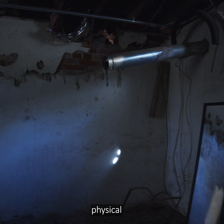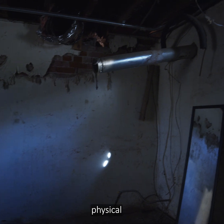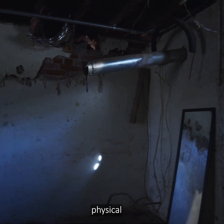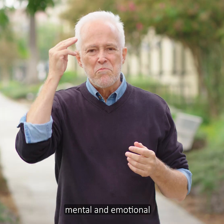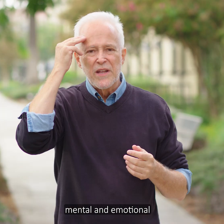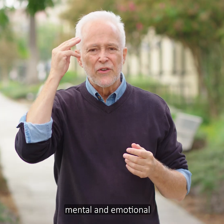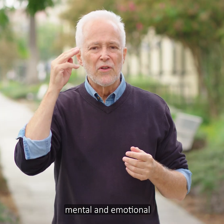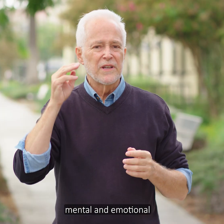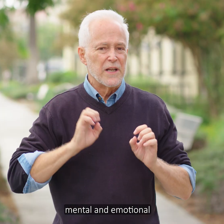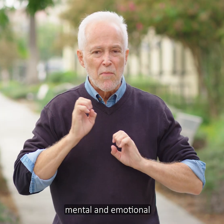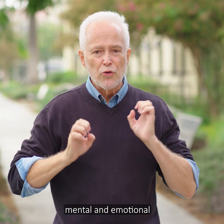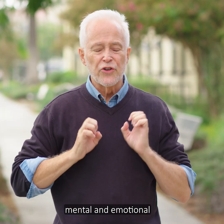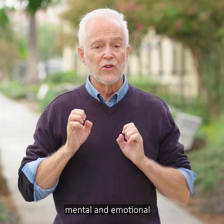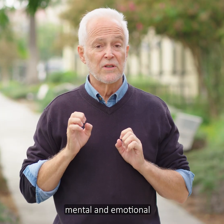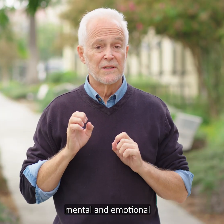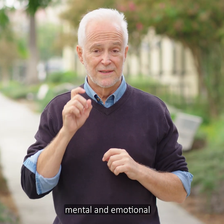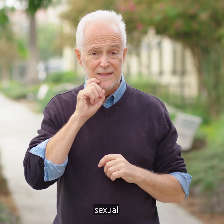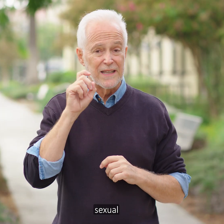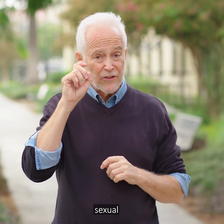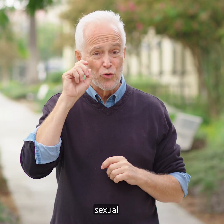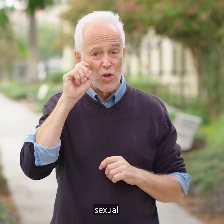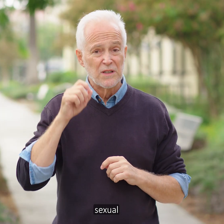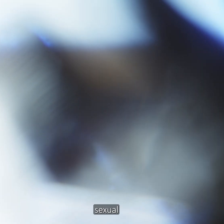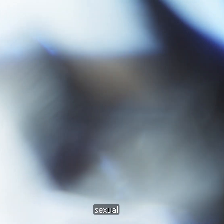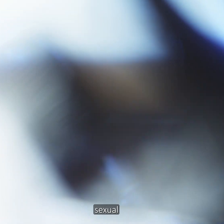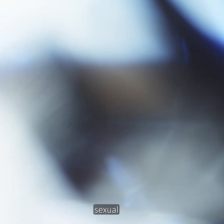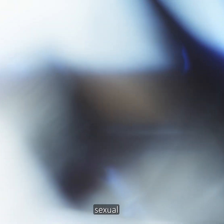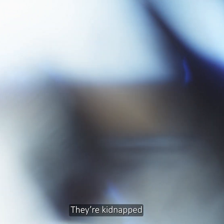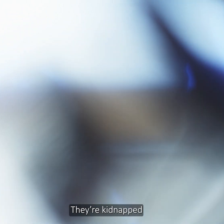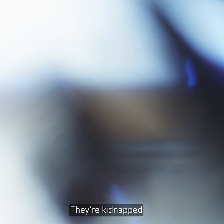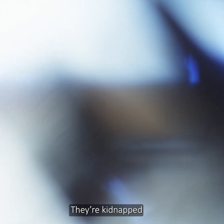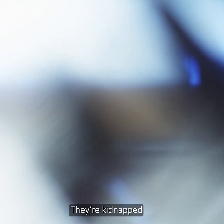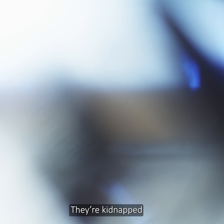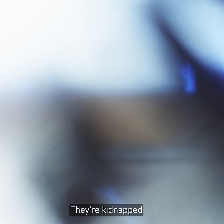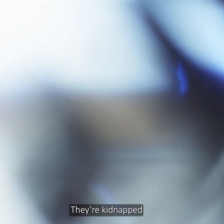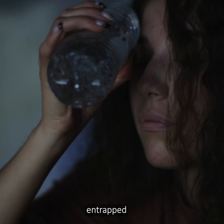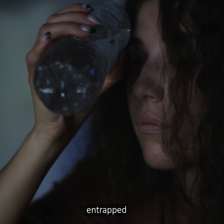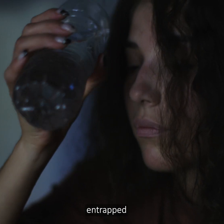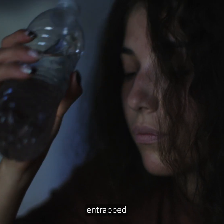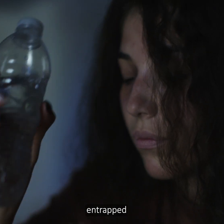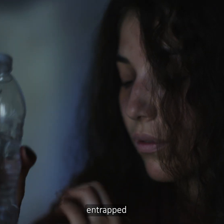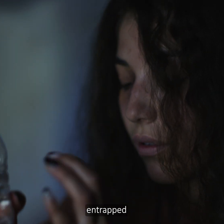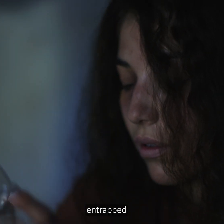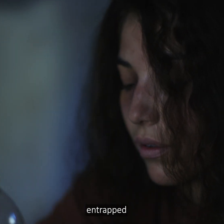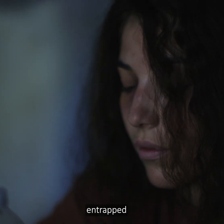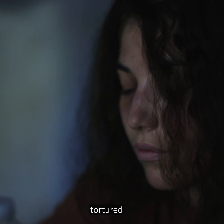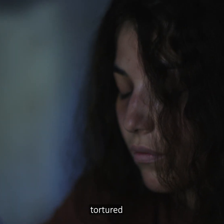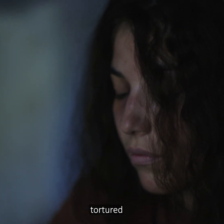mental, and emotional, sexual. They're kidnapped, entrapped, tortured,